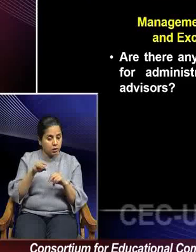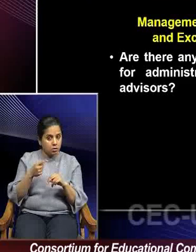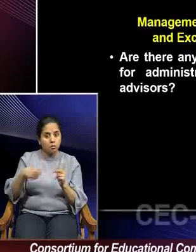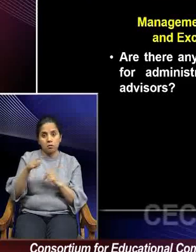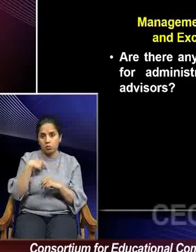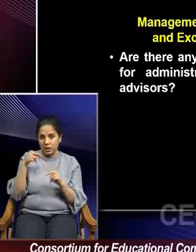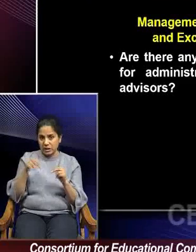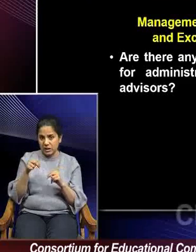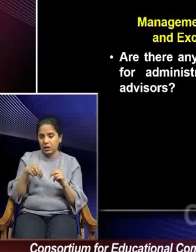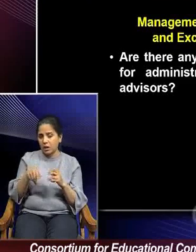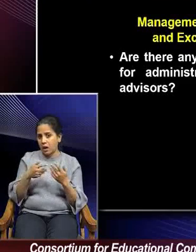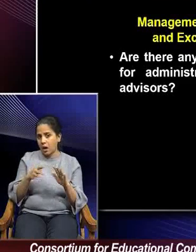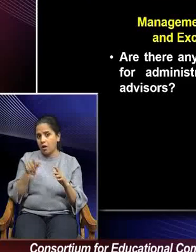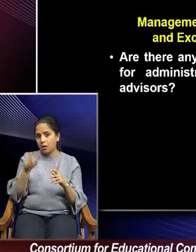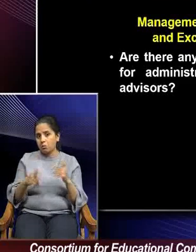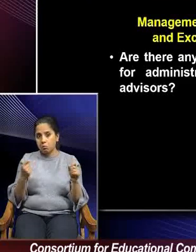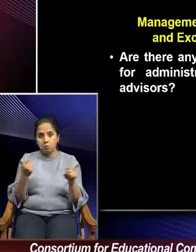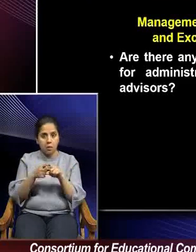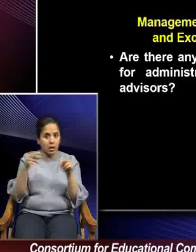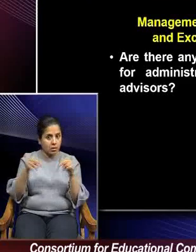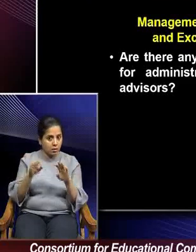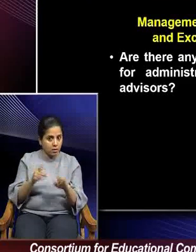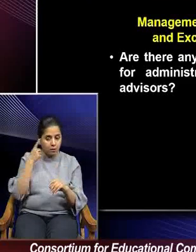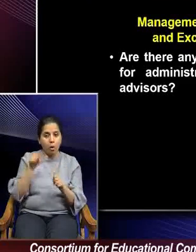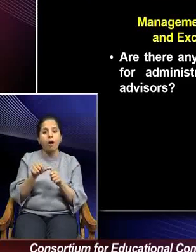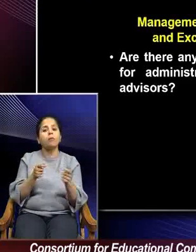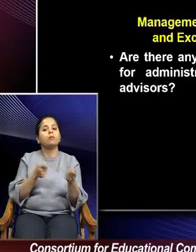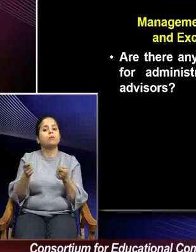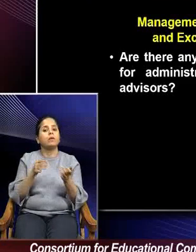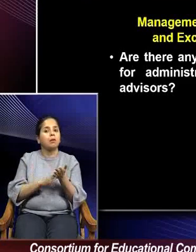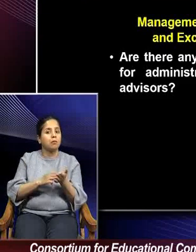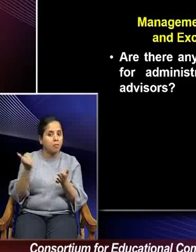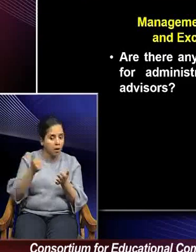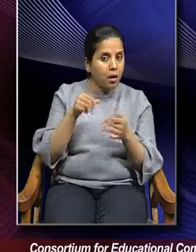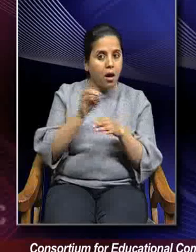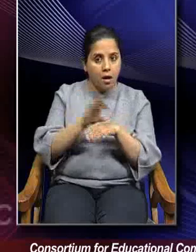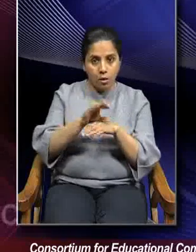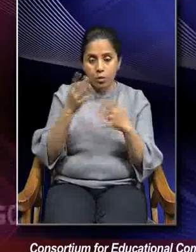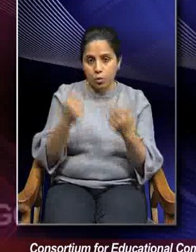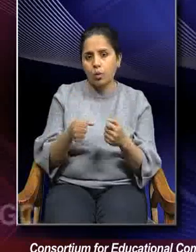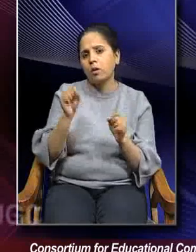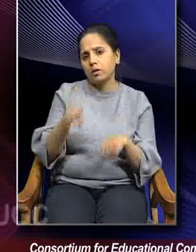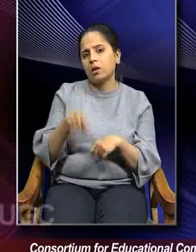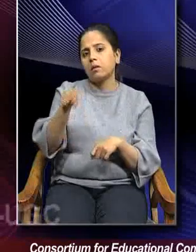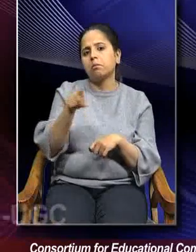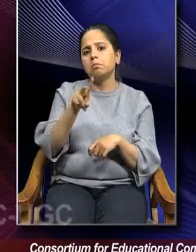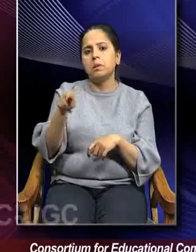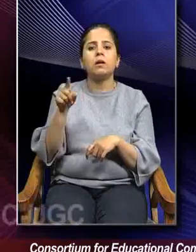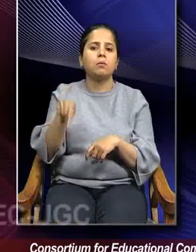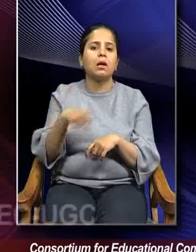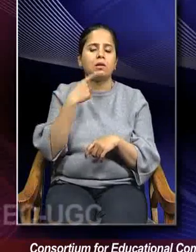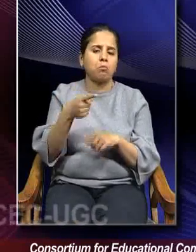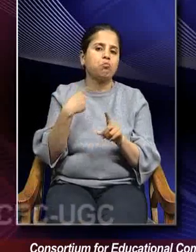need any competency? for these administrators, managers and advisors? Of course, the answer is supposed to be